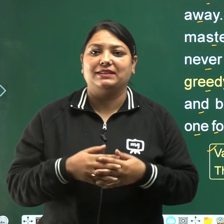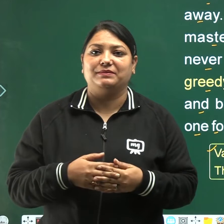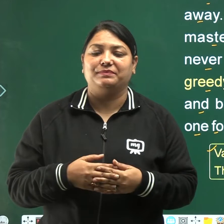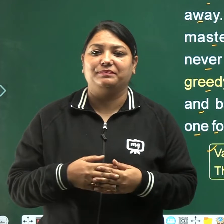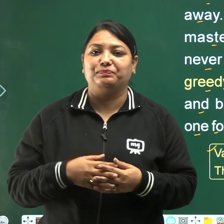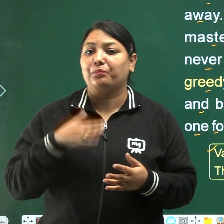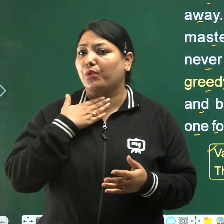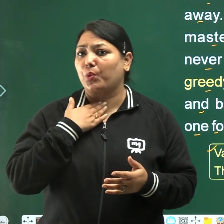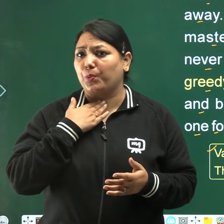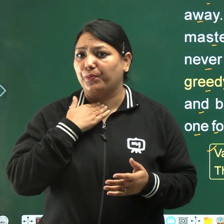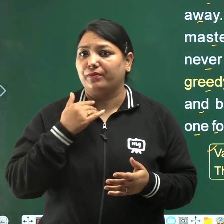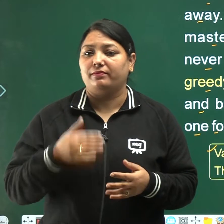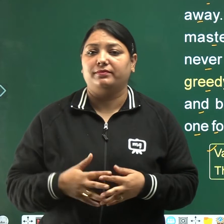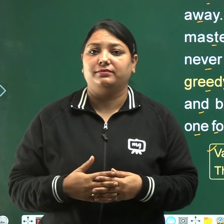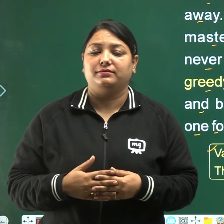lalchi,